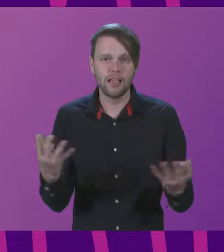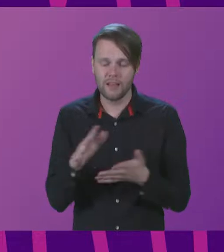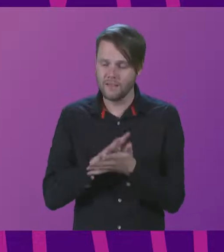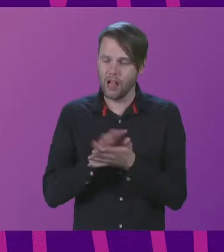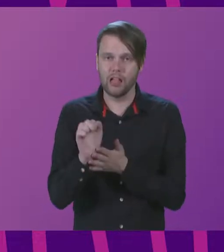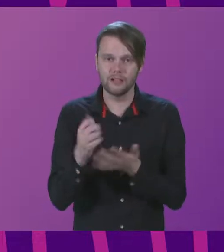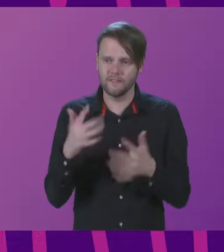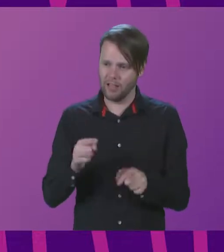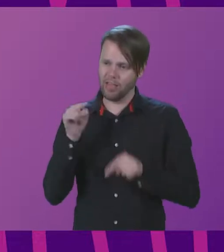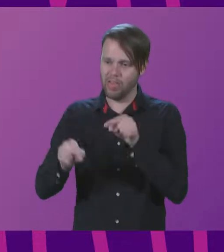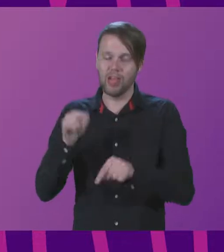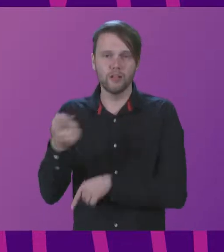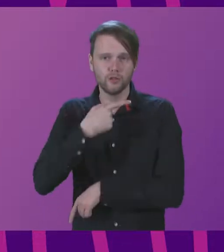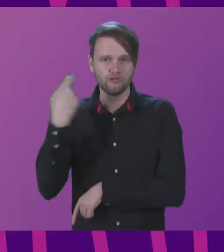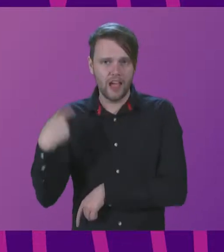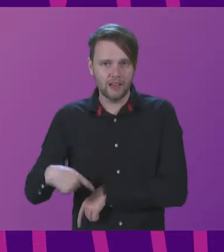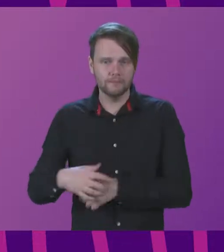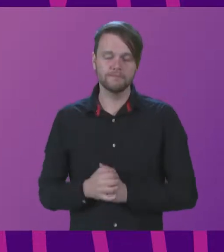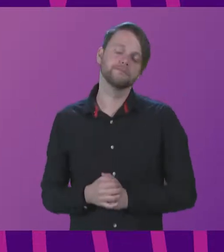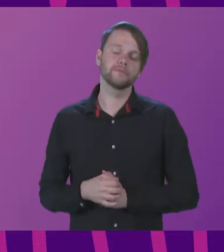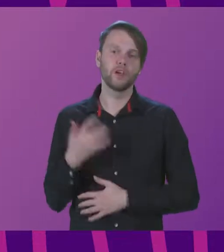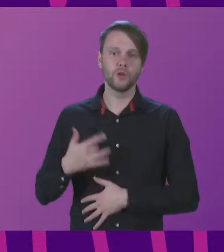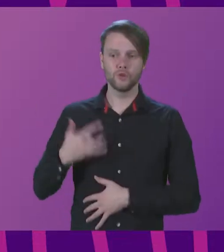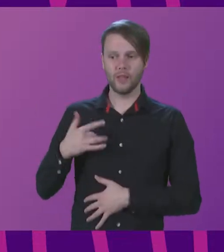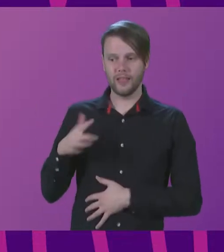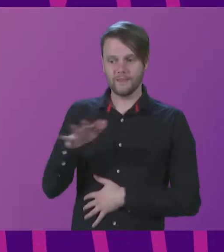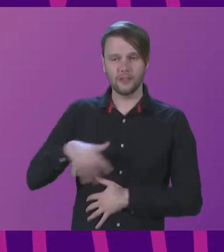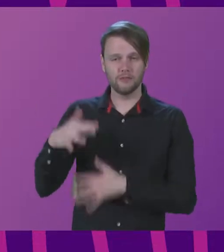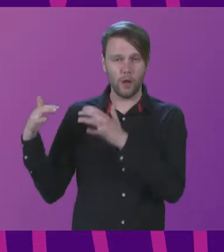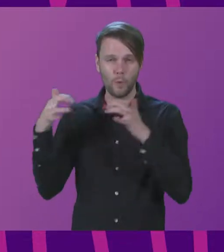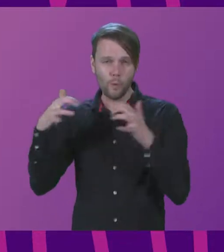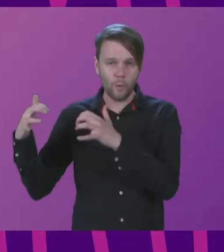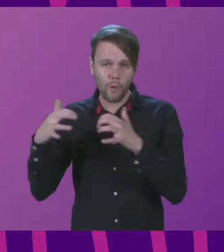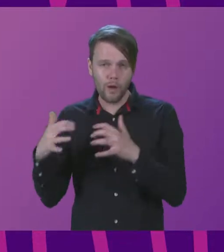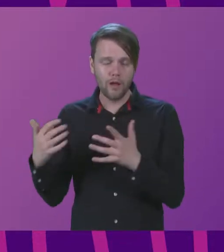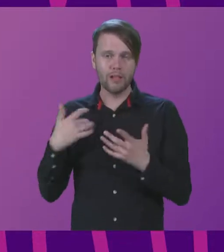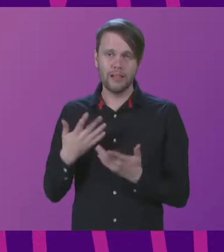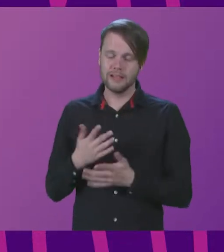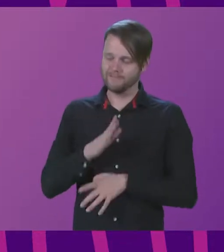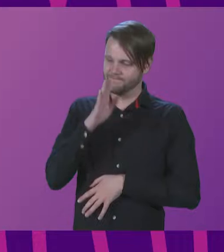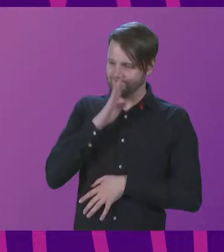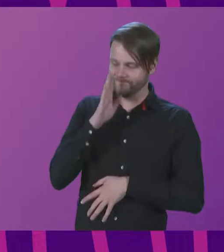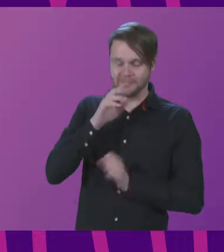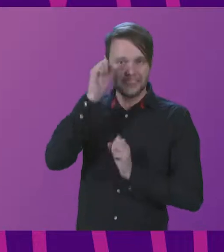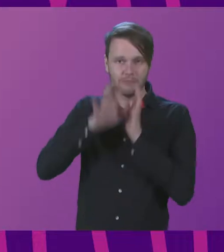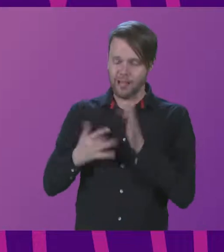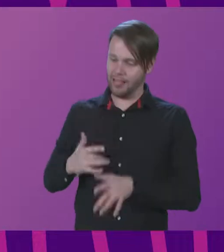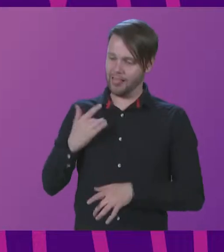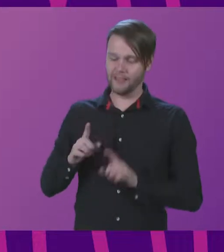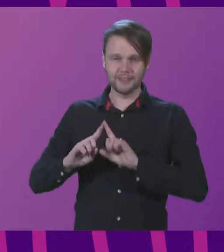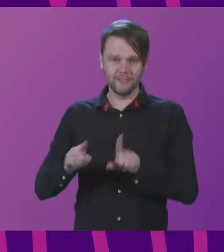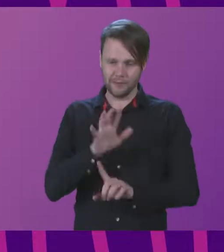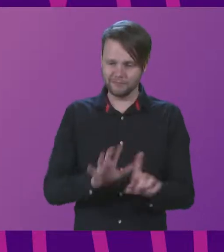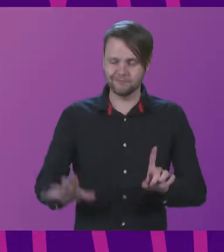under attack in Ukraine. To live in a country at war is sadly an experience lived daily by many people across many